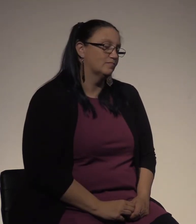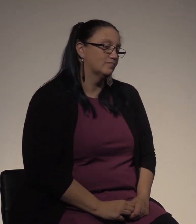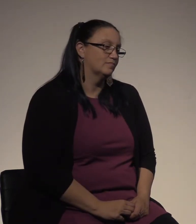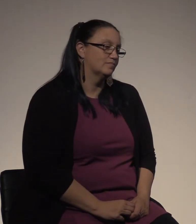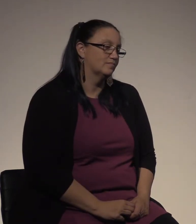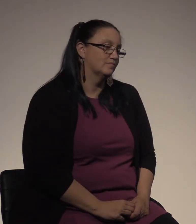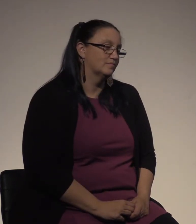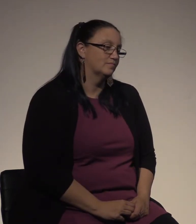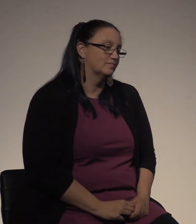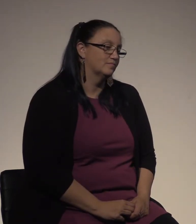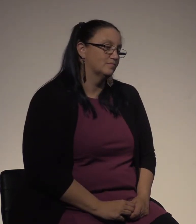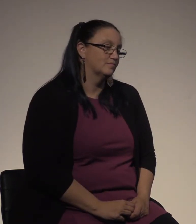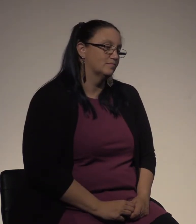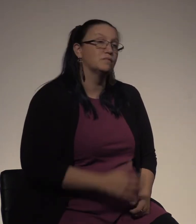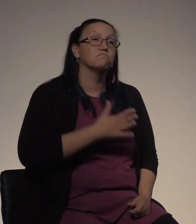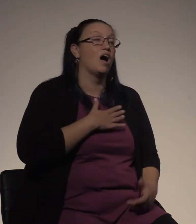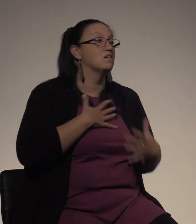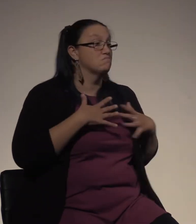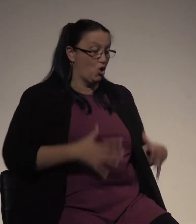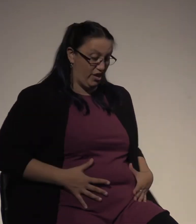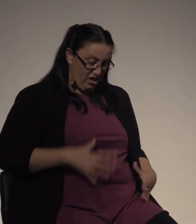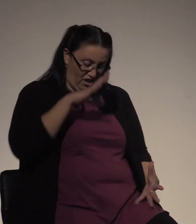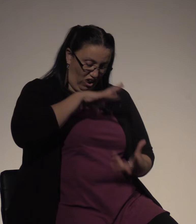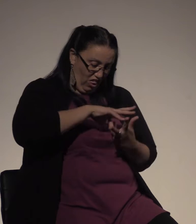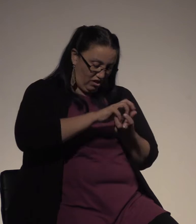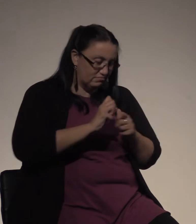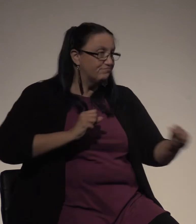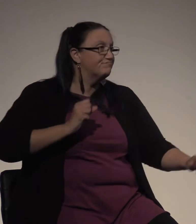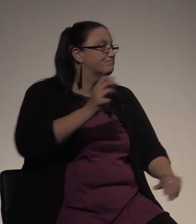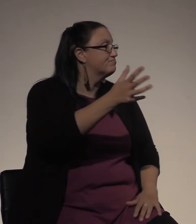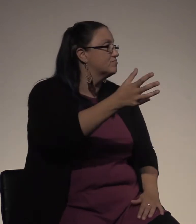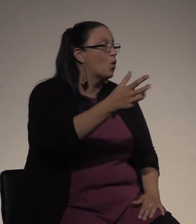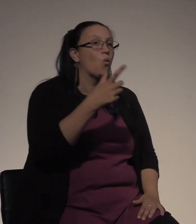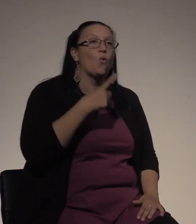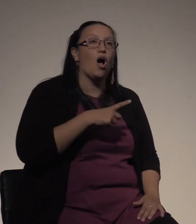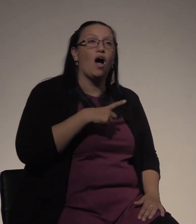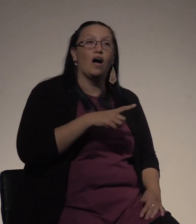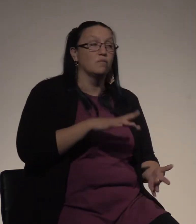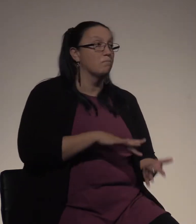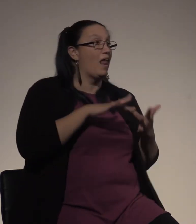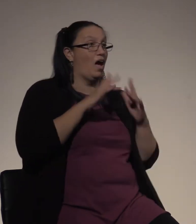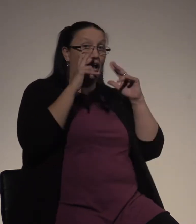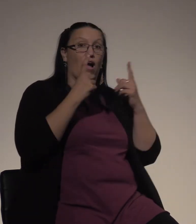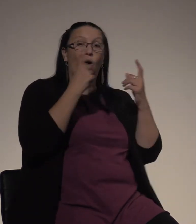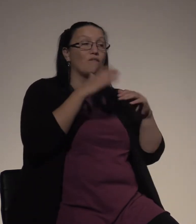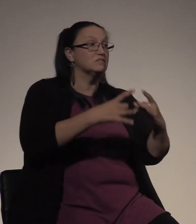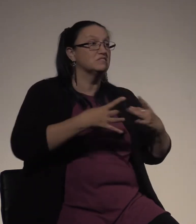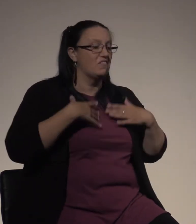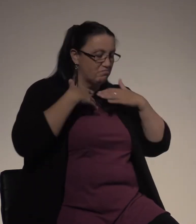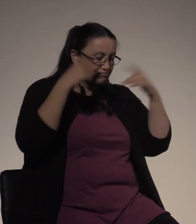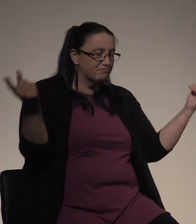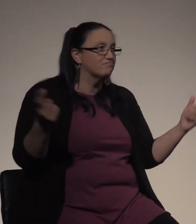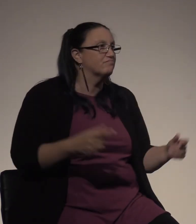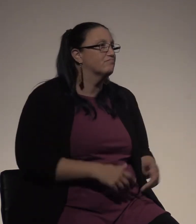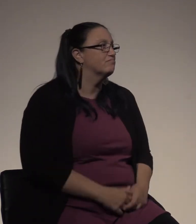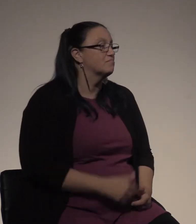I make wreckage of my body because I have no manners for myself. This being